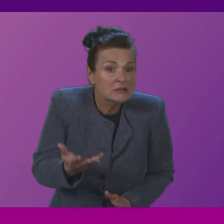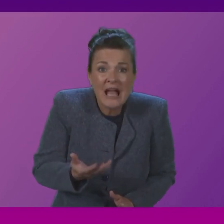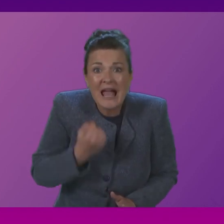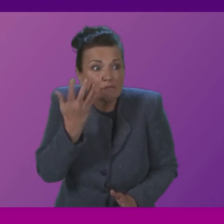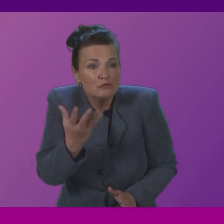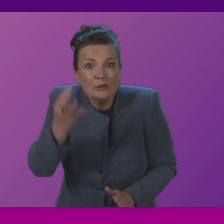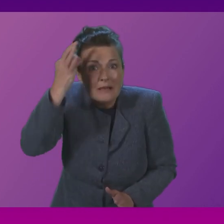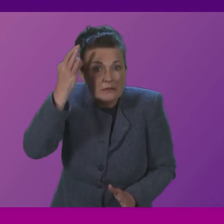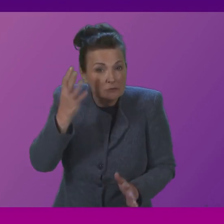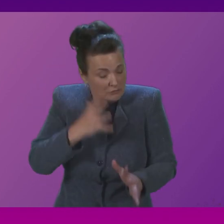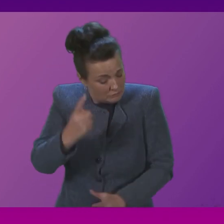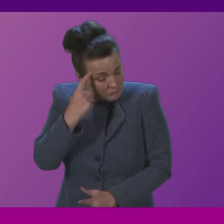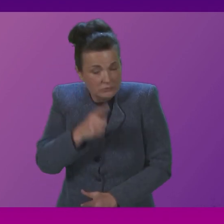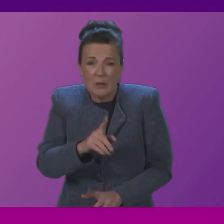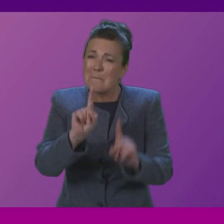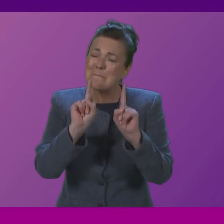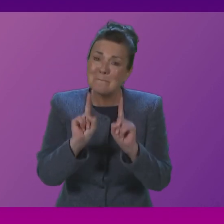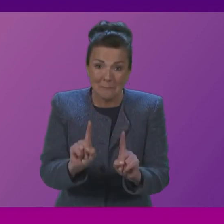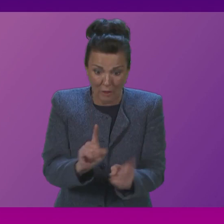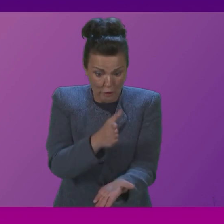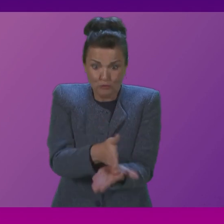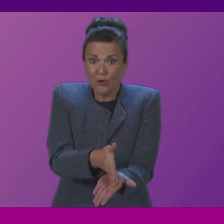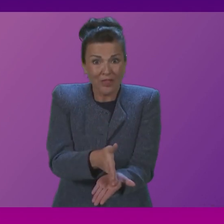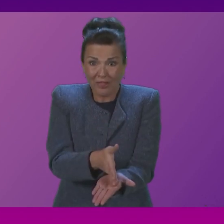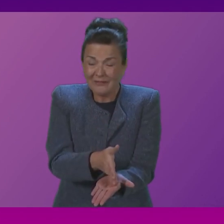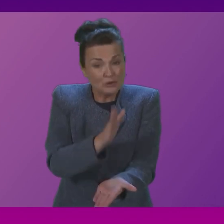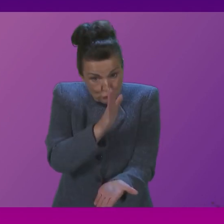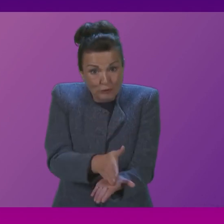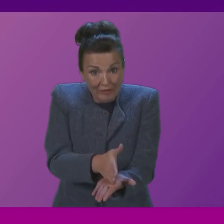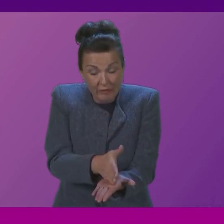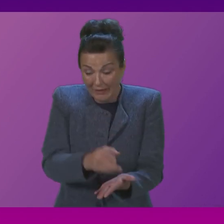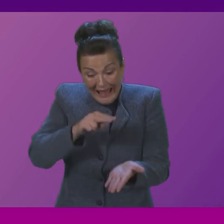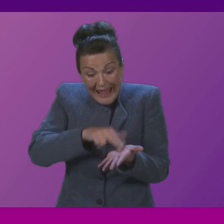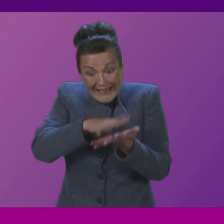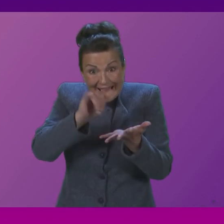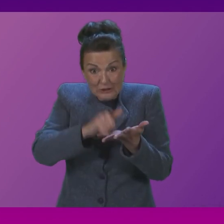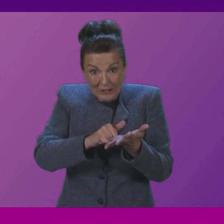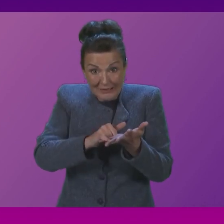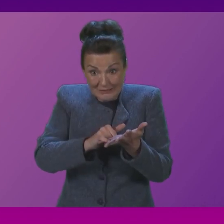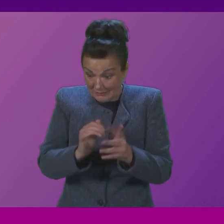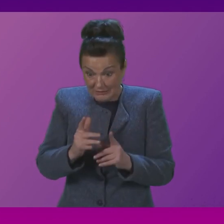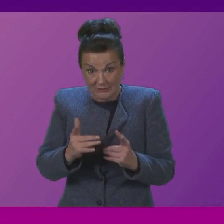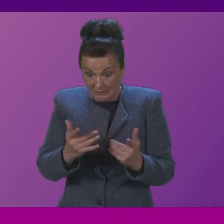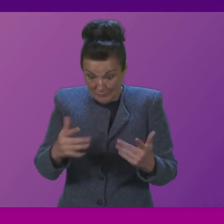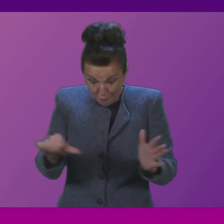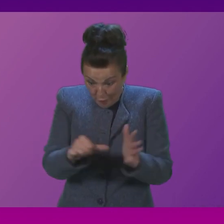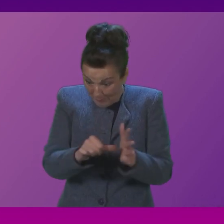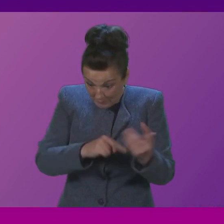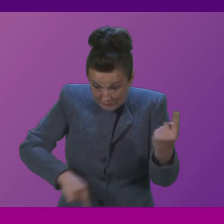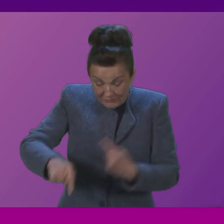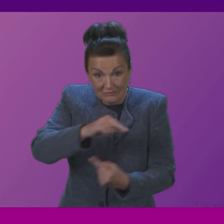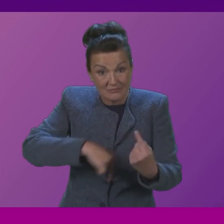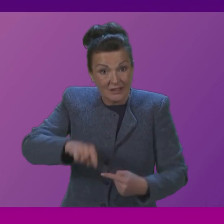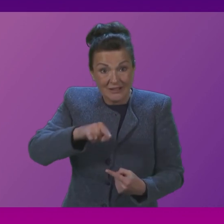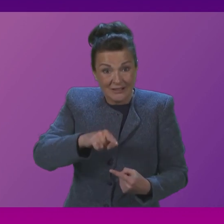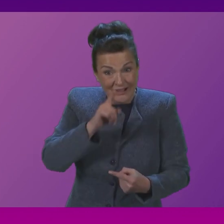But the fact of the matter is the pressures on our National Health Service are not divorced from wider budgetary